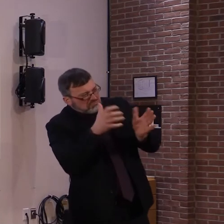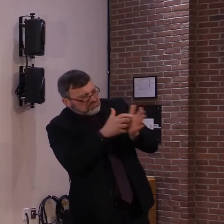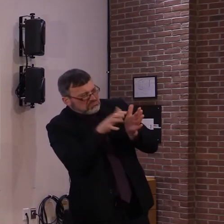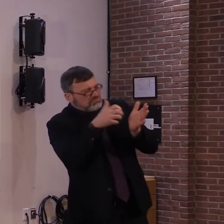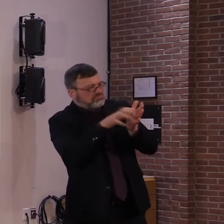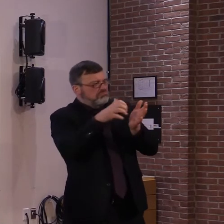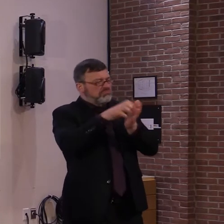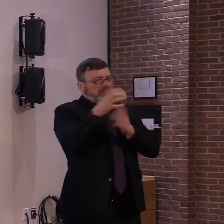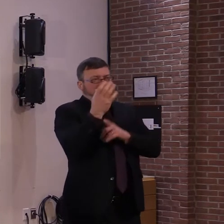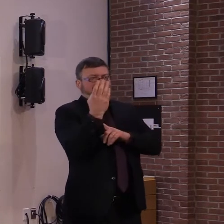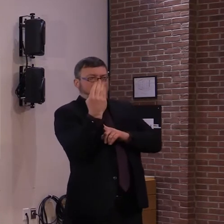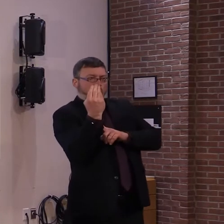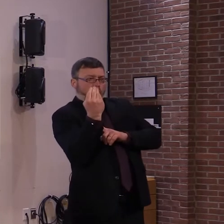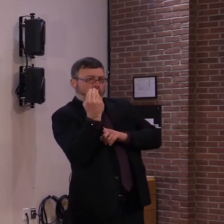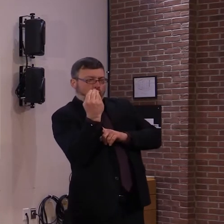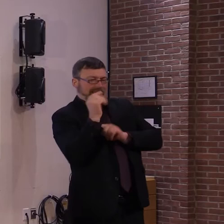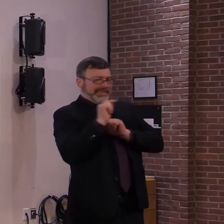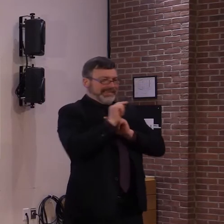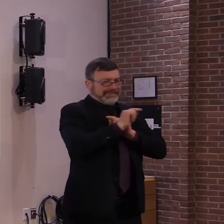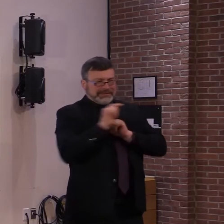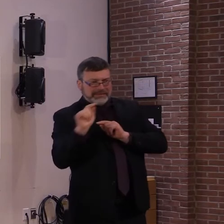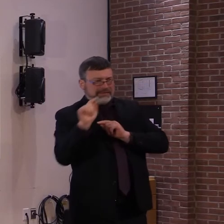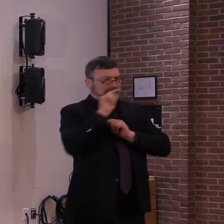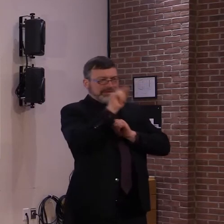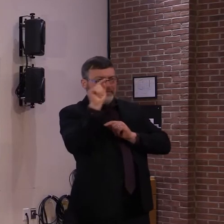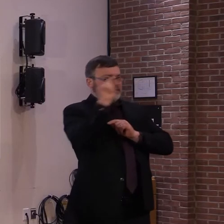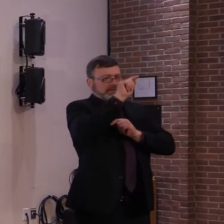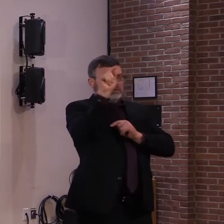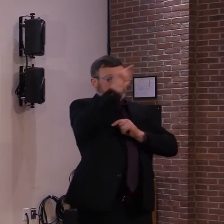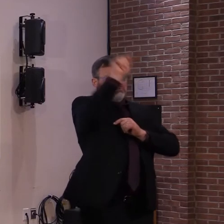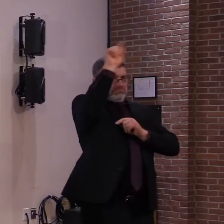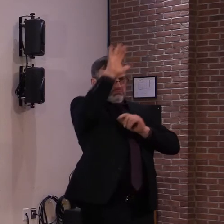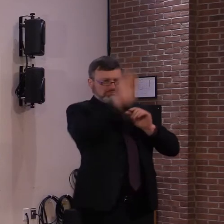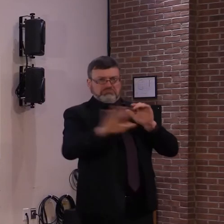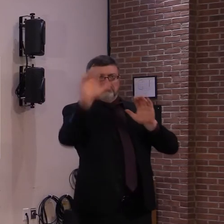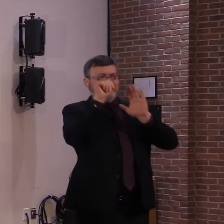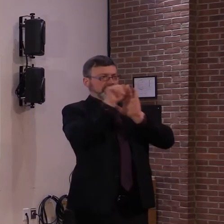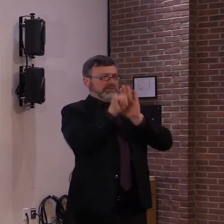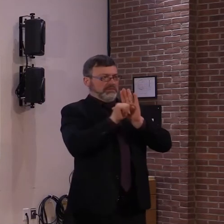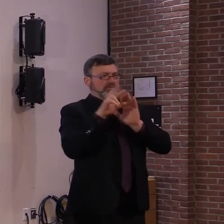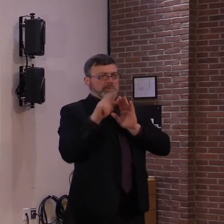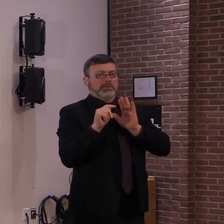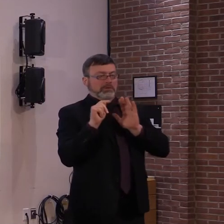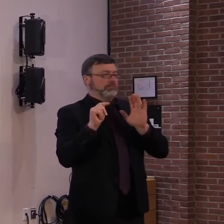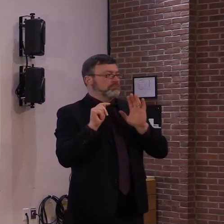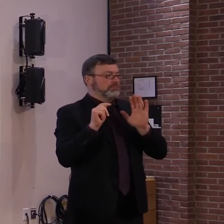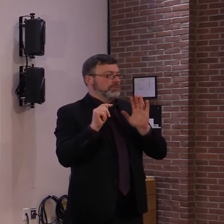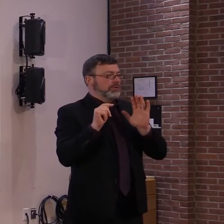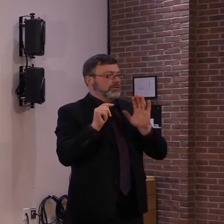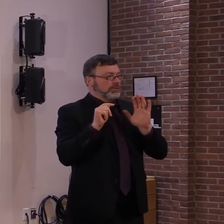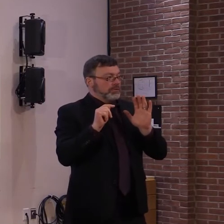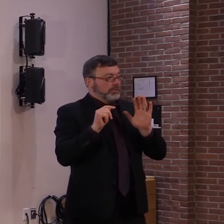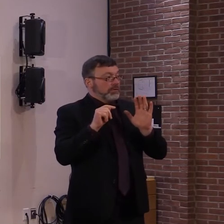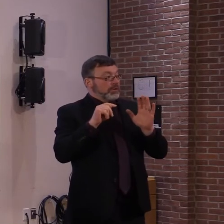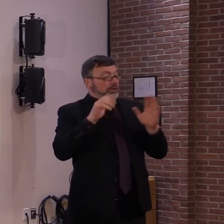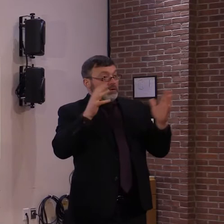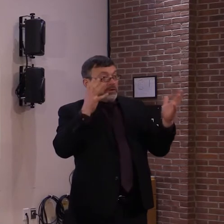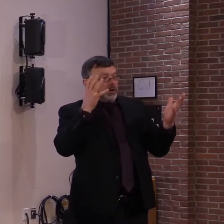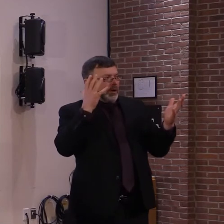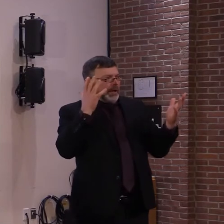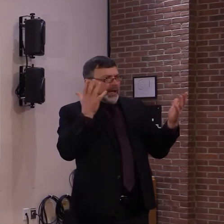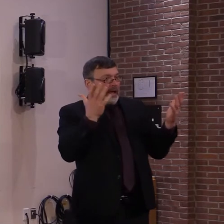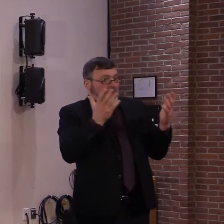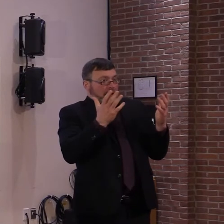state in terms of, uh, what they, uh, what they will look like. It's pretty much what you will